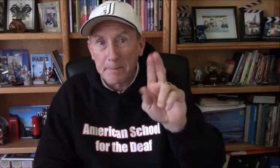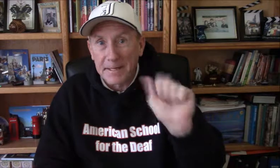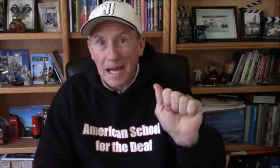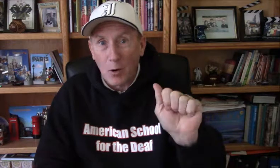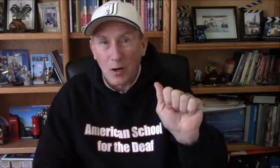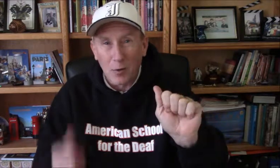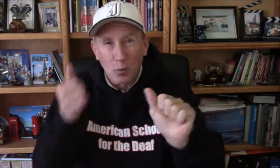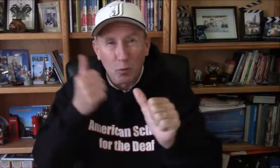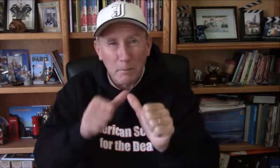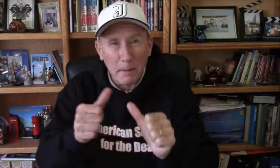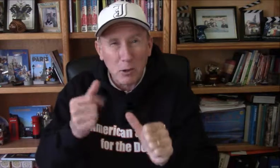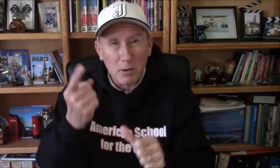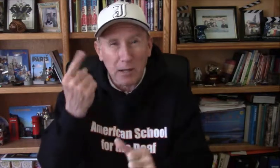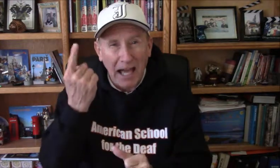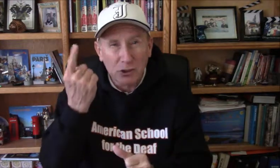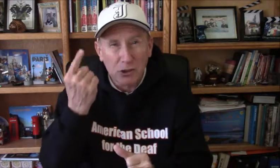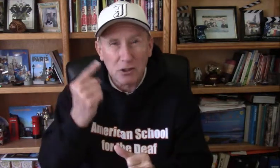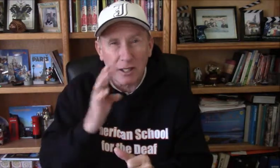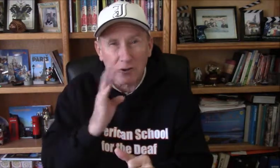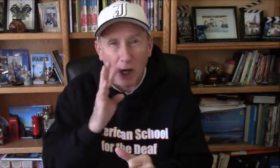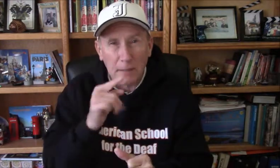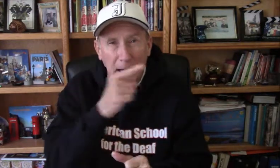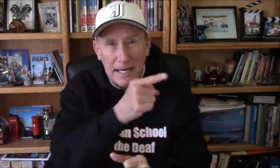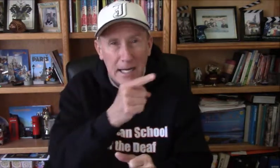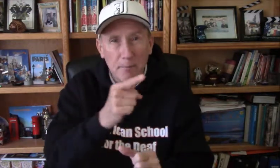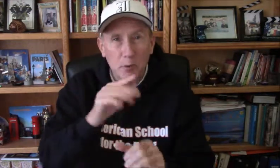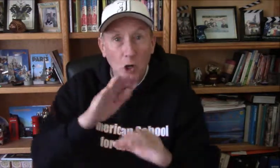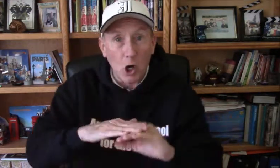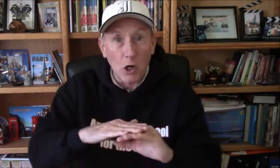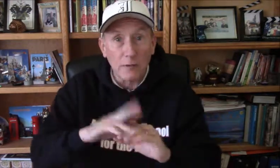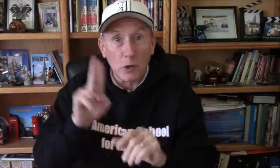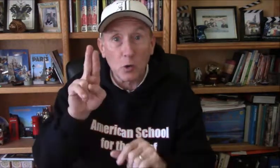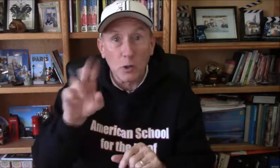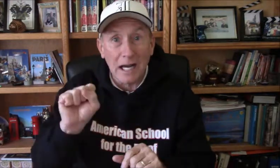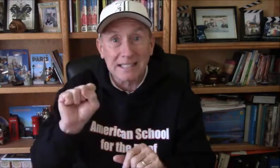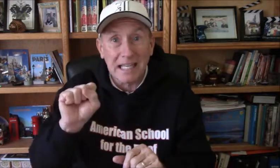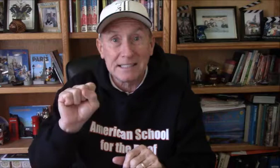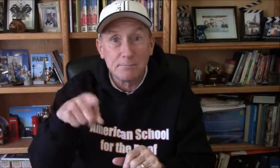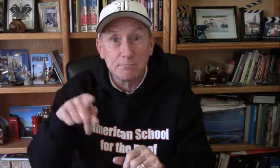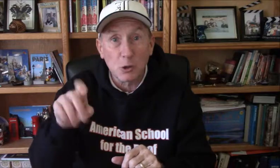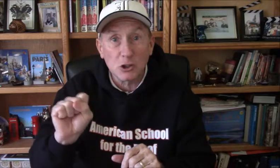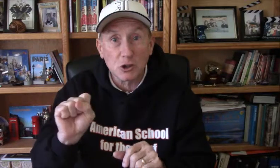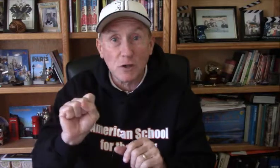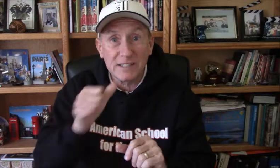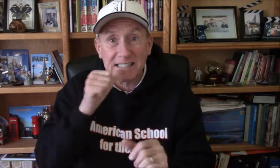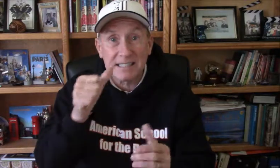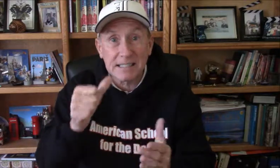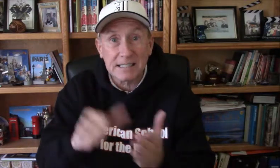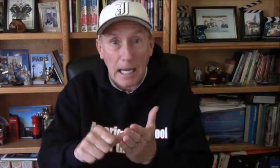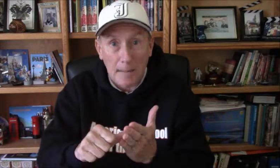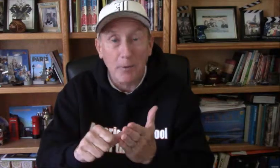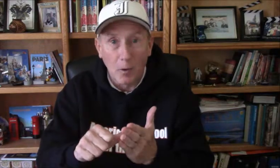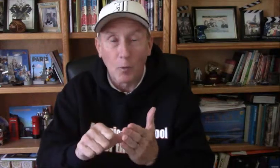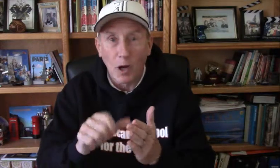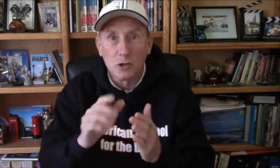Panera. Remember, last last year, was talking about him, was on the United States Service Center. was